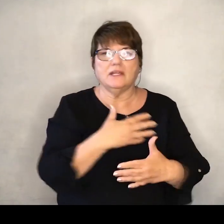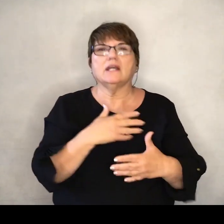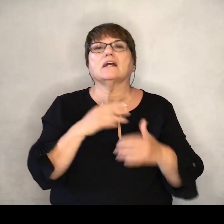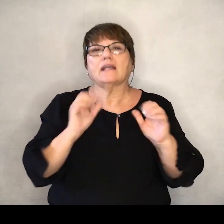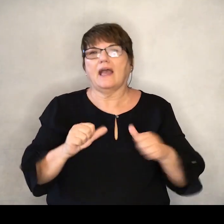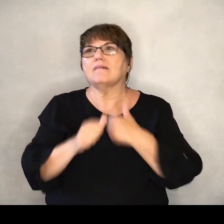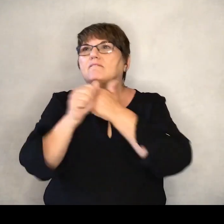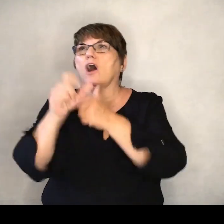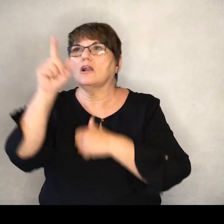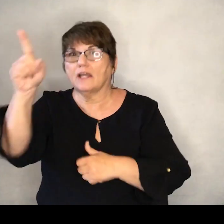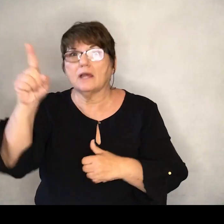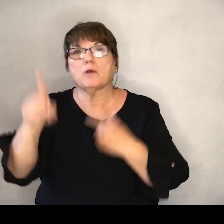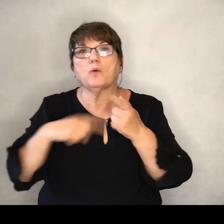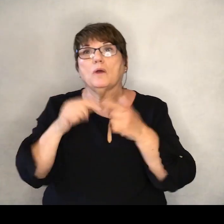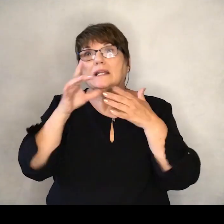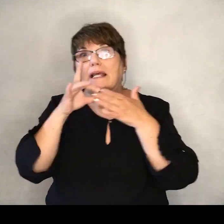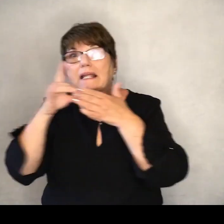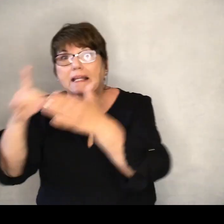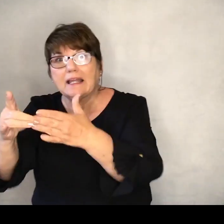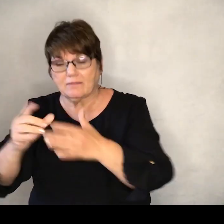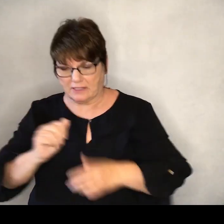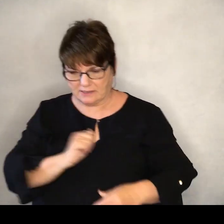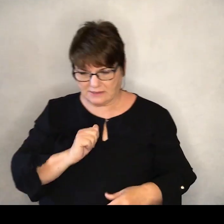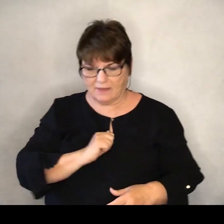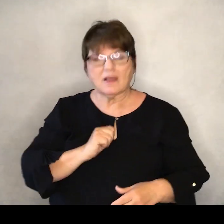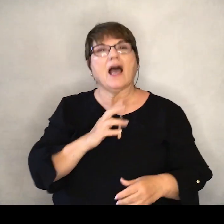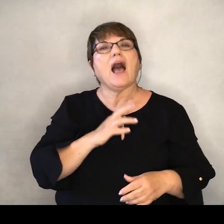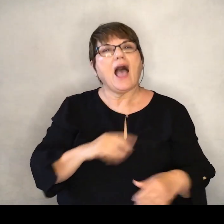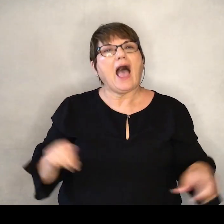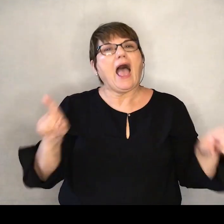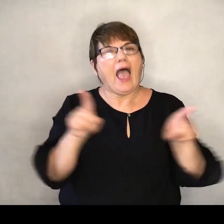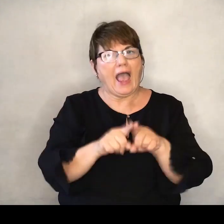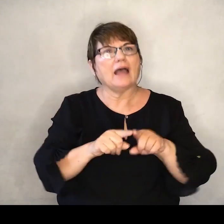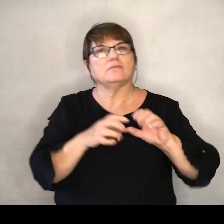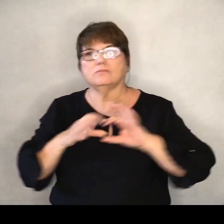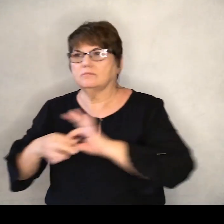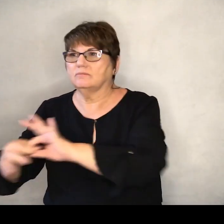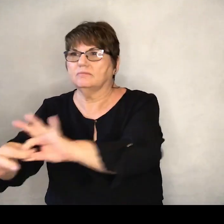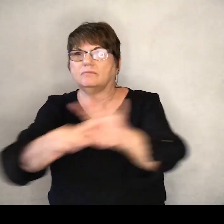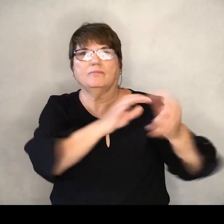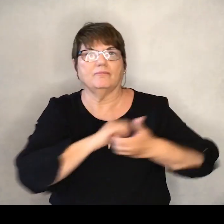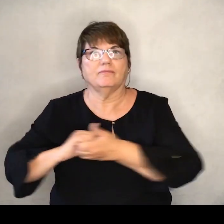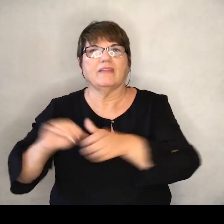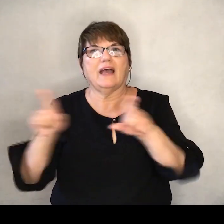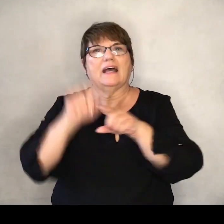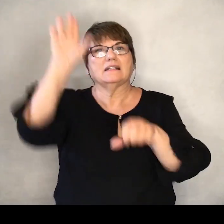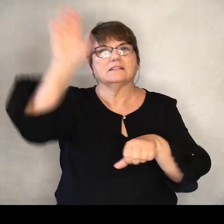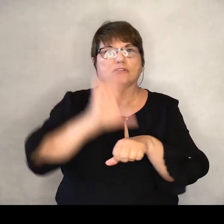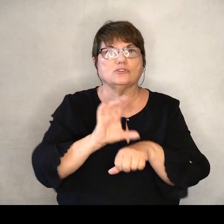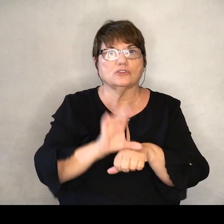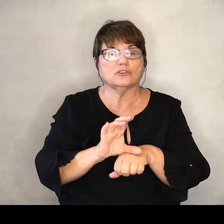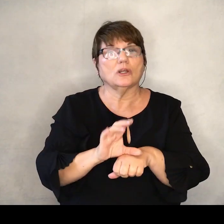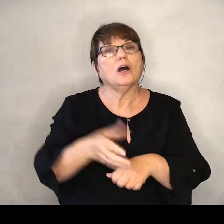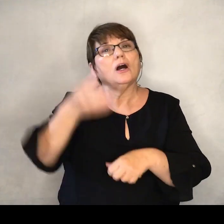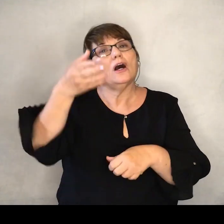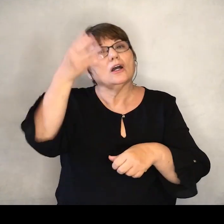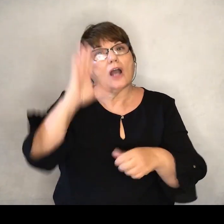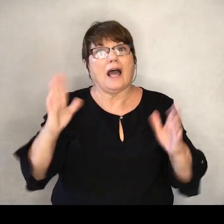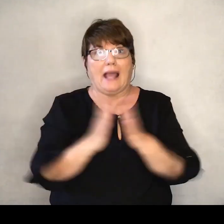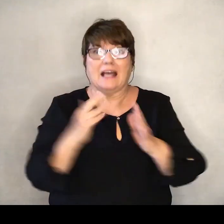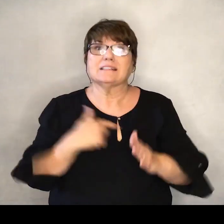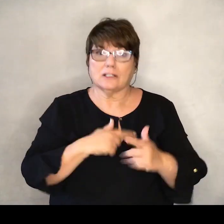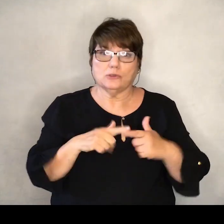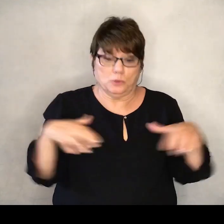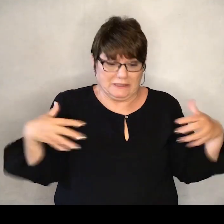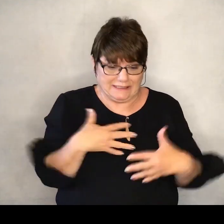he leads, both personally and corporately. God asks us to do scary things